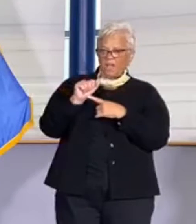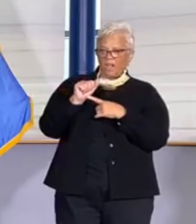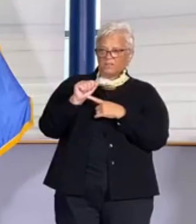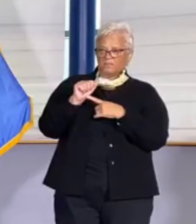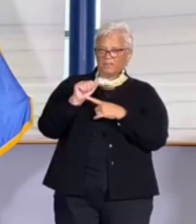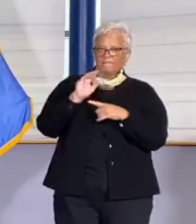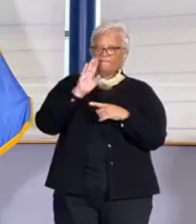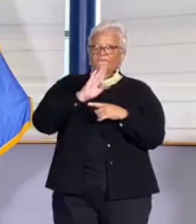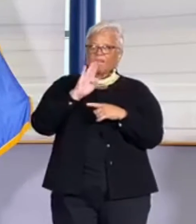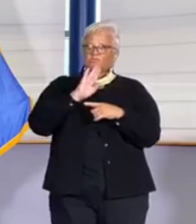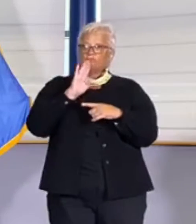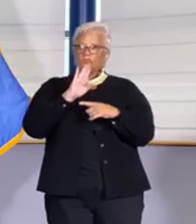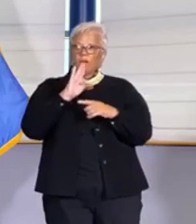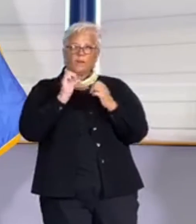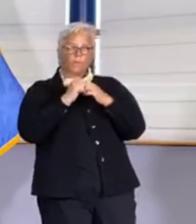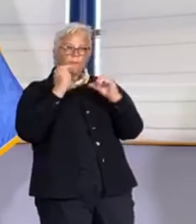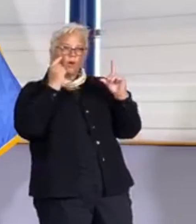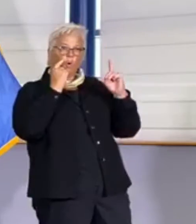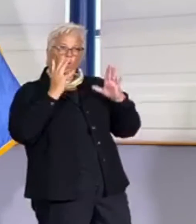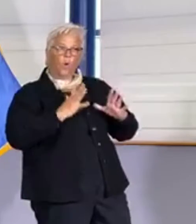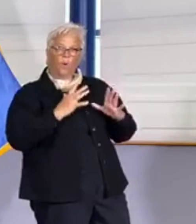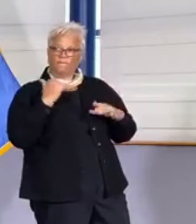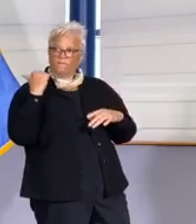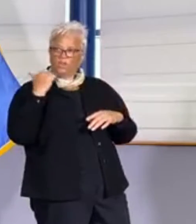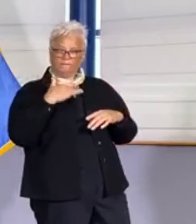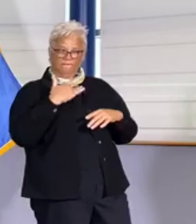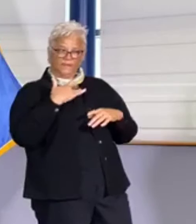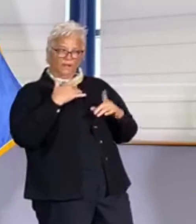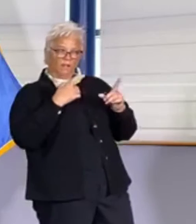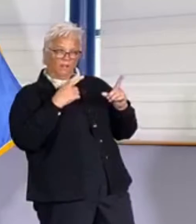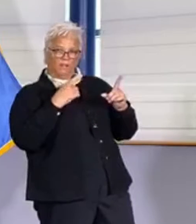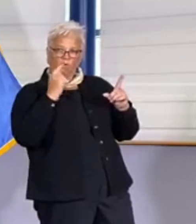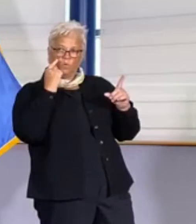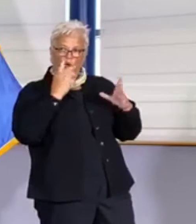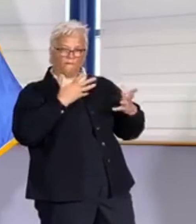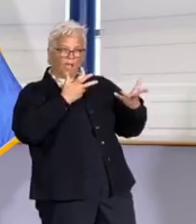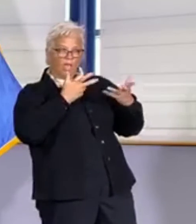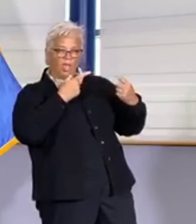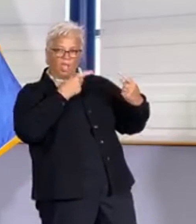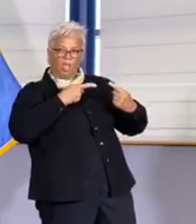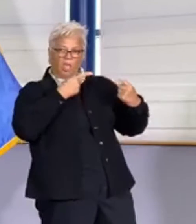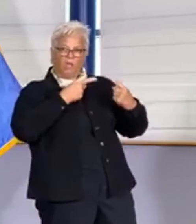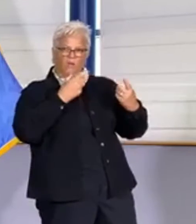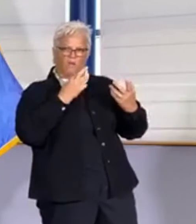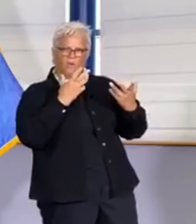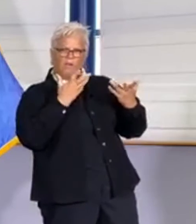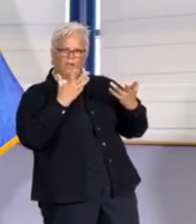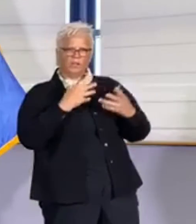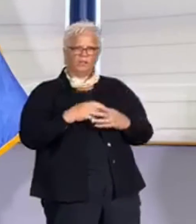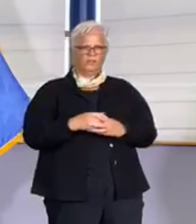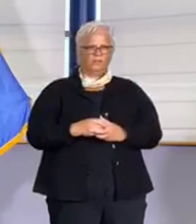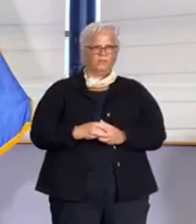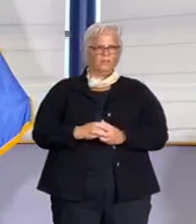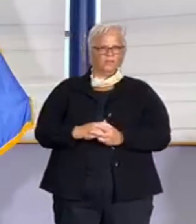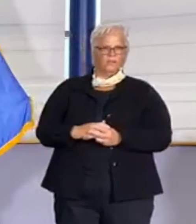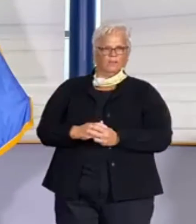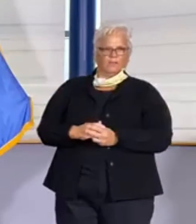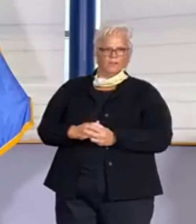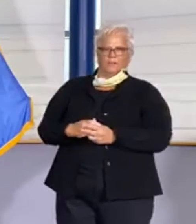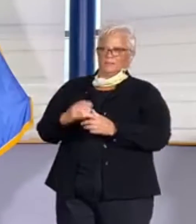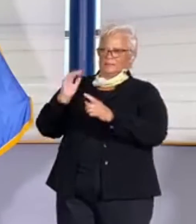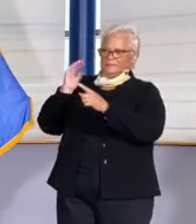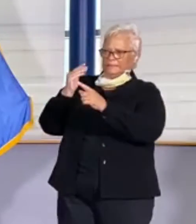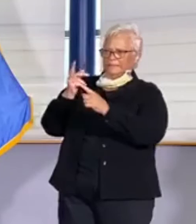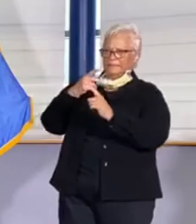had that apparently they do a regular report to governors and state health directors. I think the one that was leaked to the media was just one